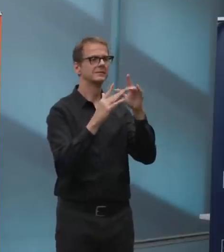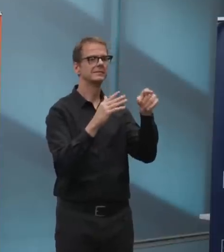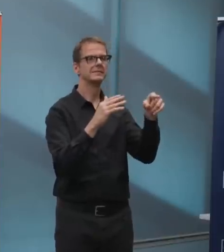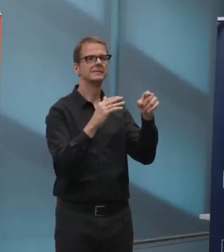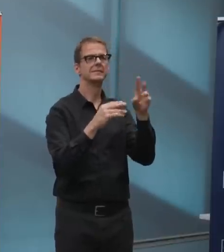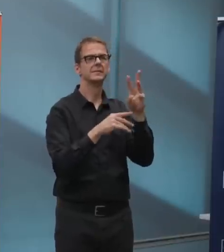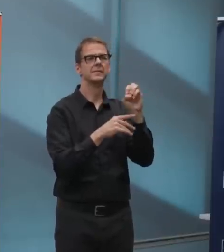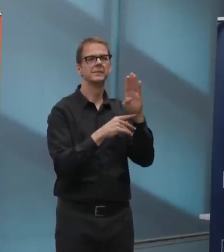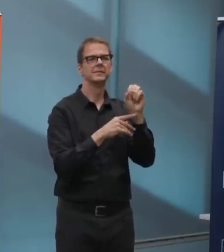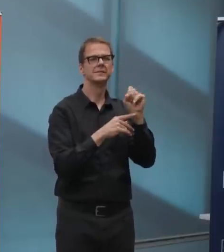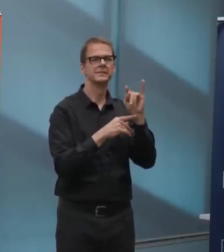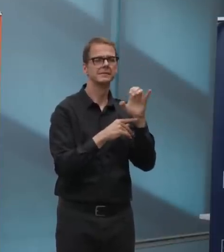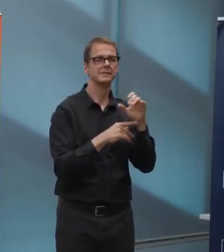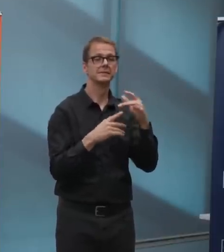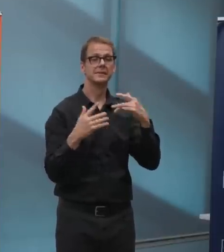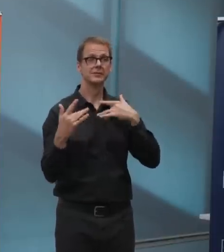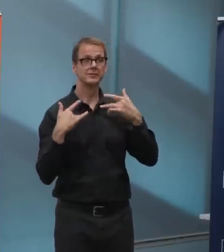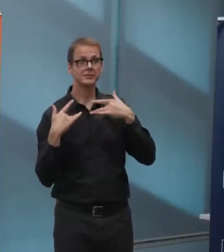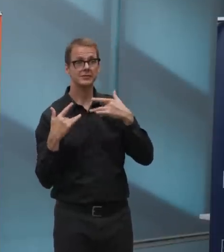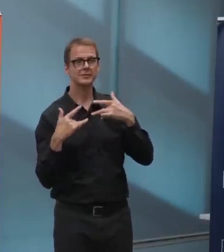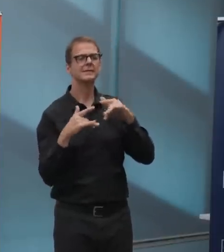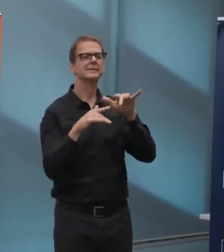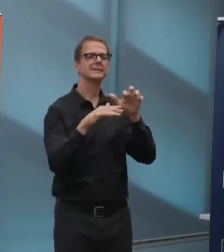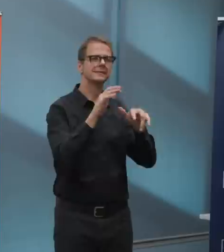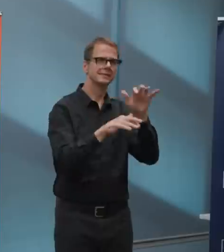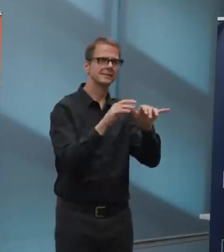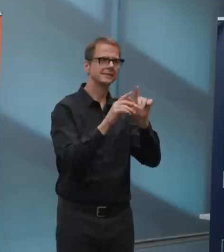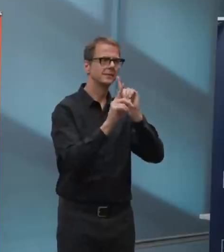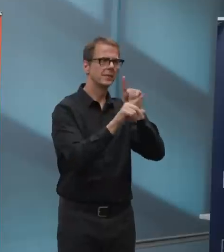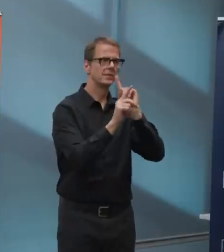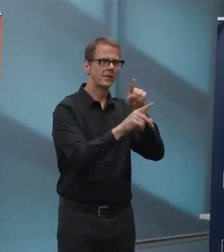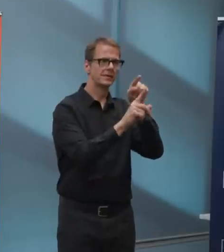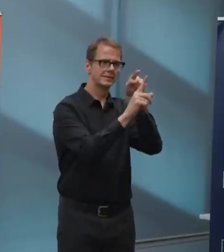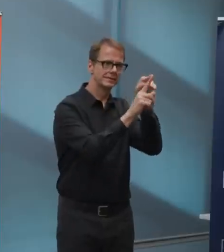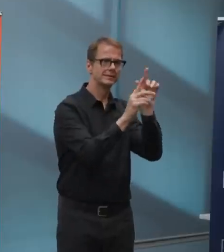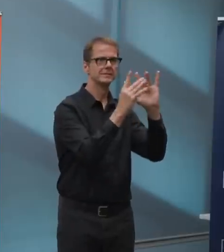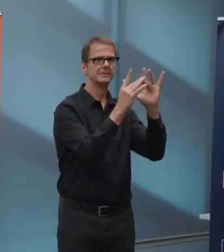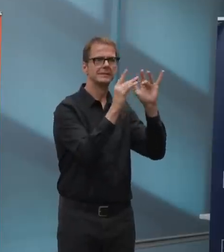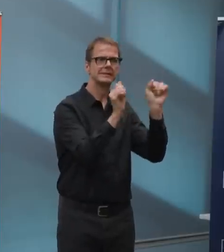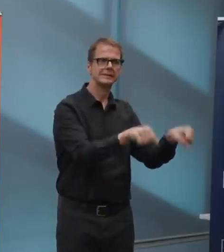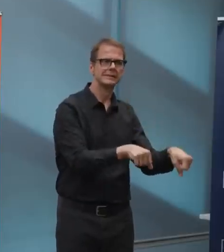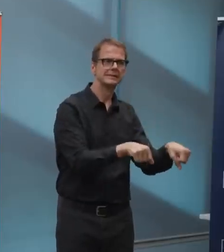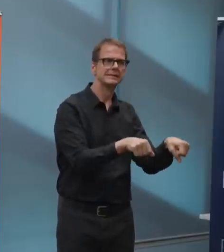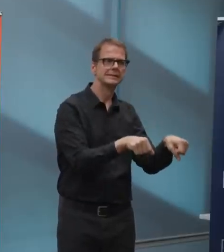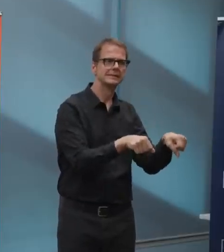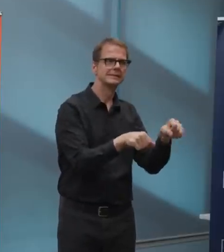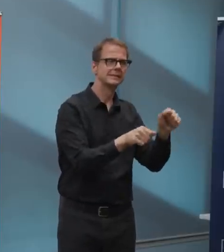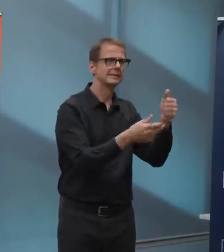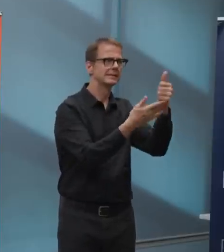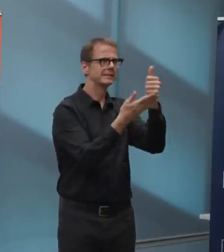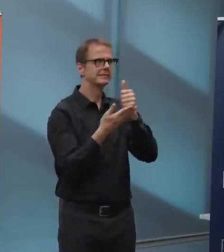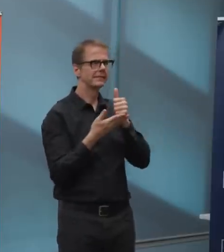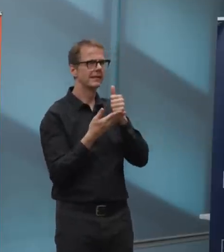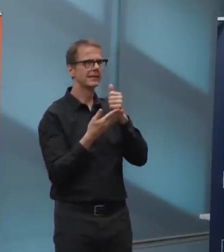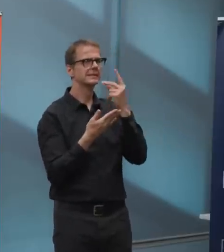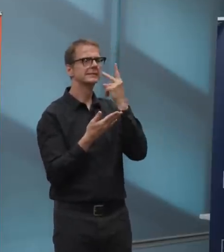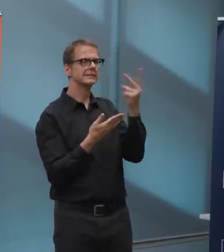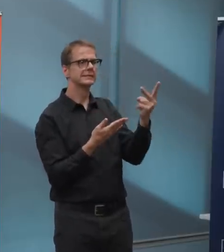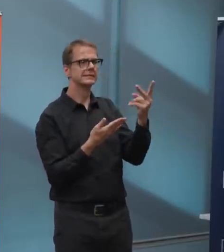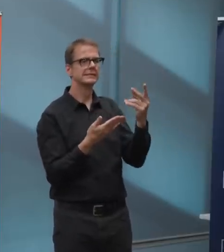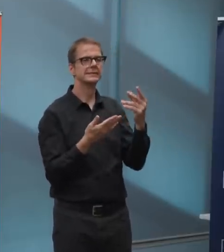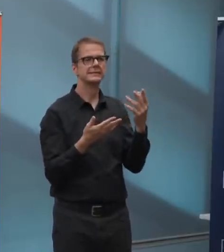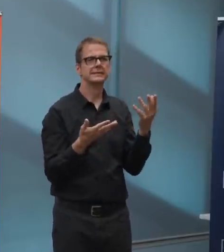that they have related to individuals not following the guidelines or the restrictions that are in place by the provincial, uh, Alberta Health, sorry.